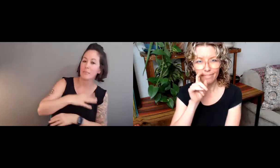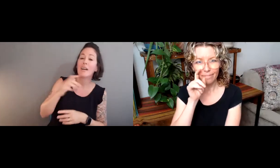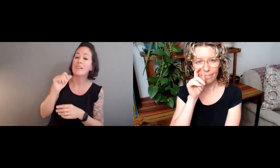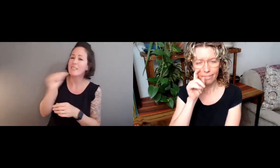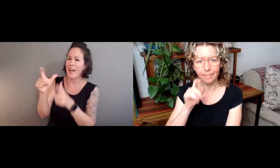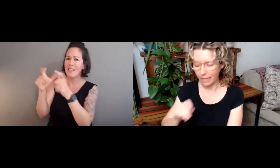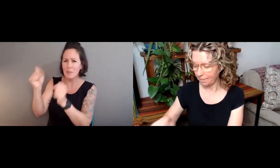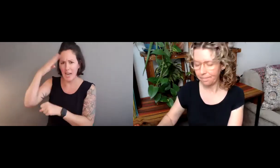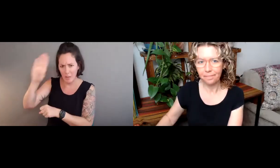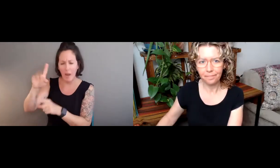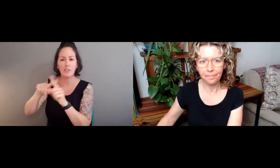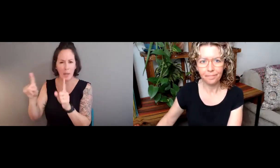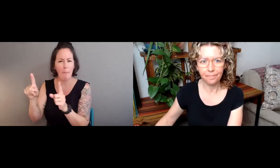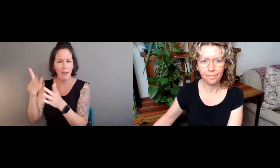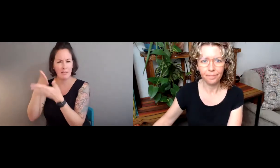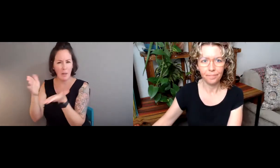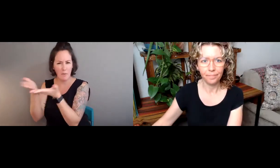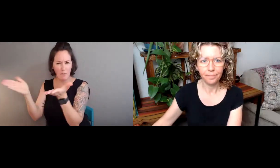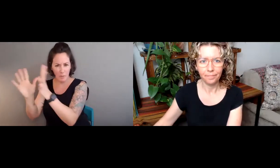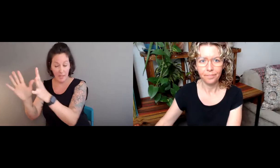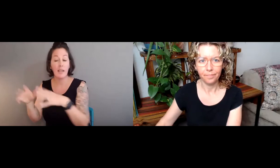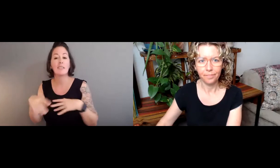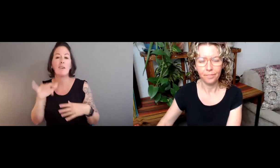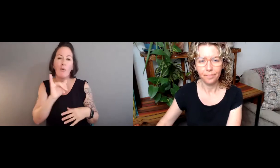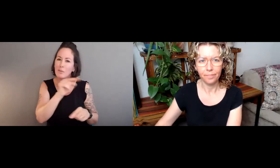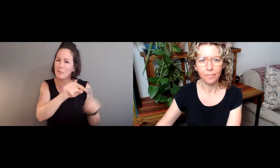linguistics, trained linguists, an anthropologist.